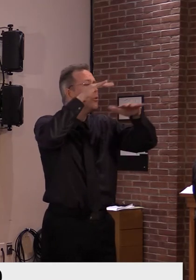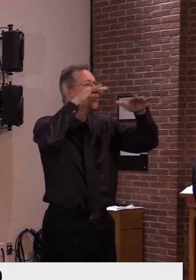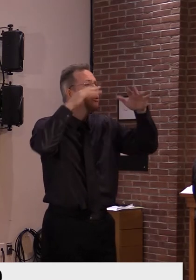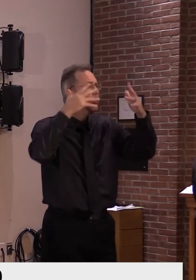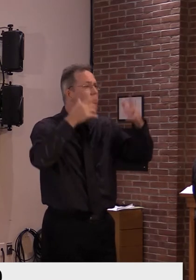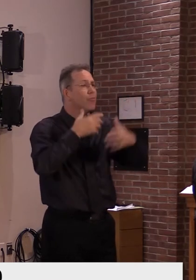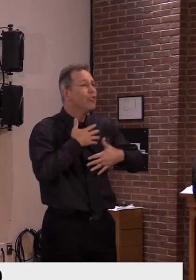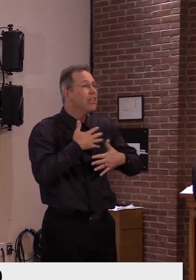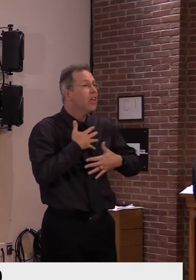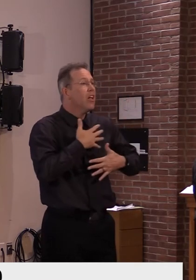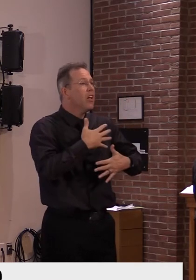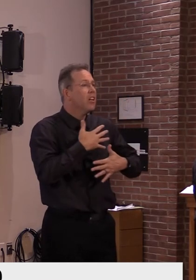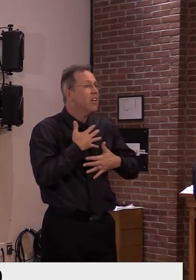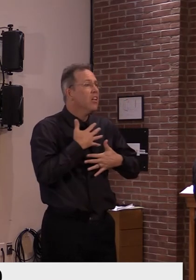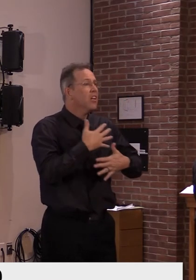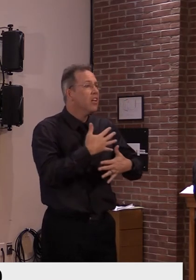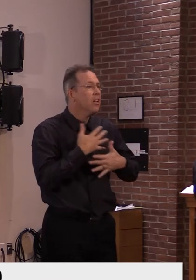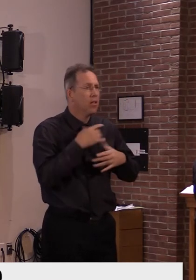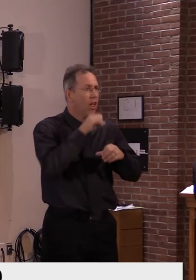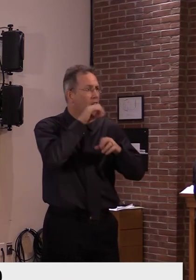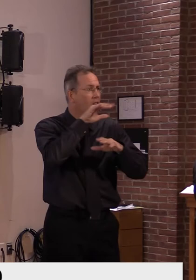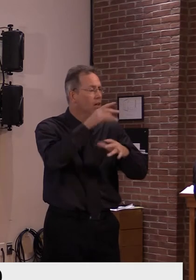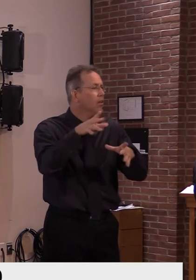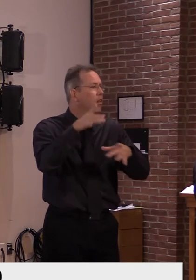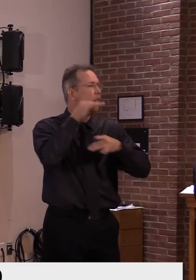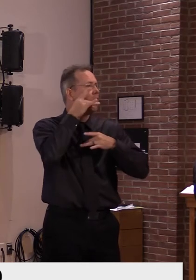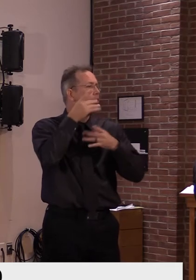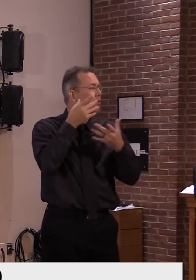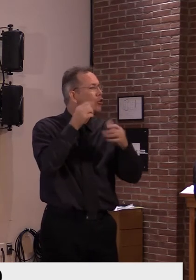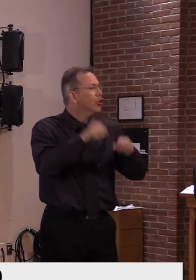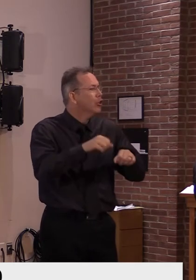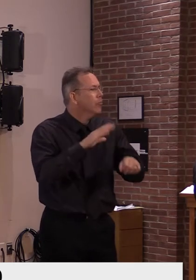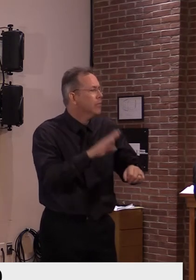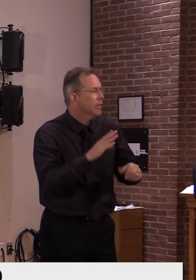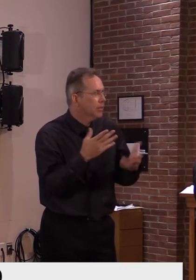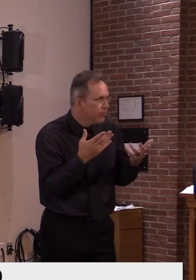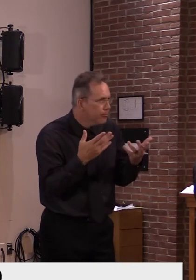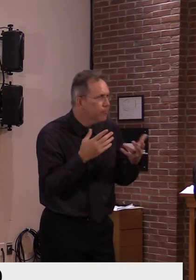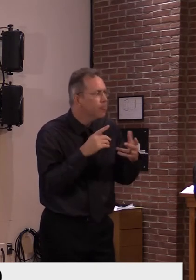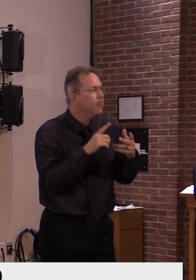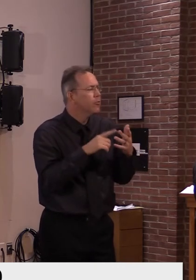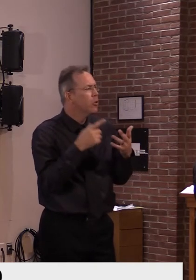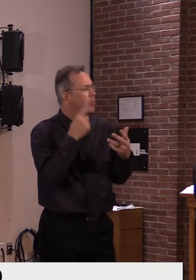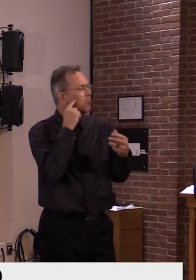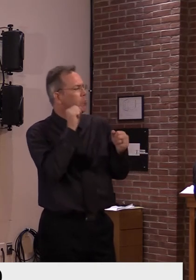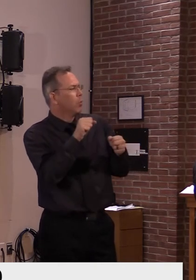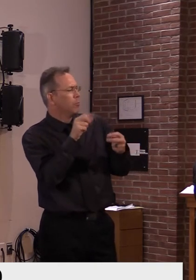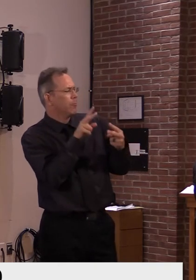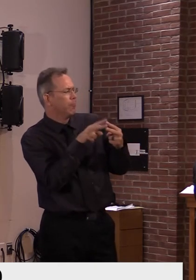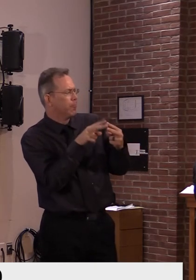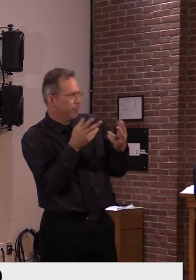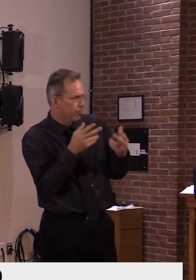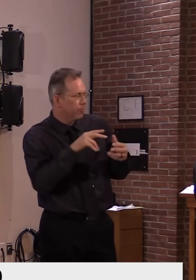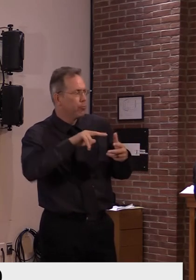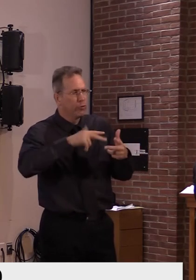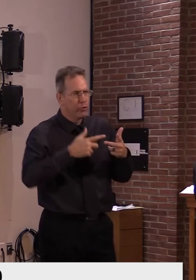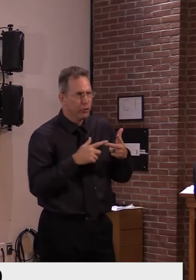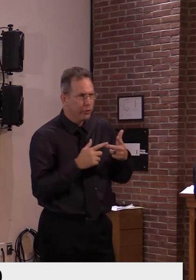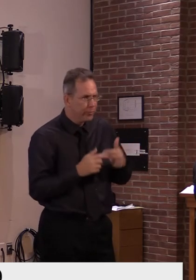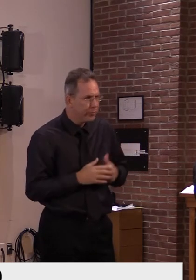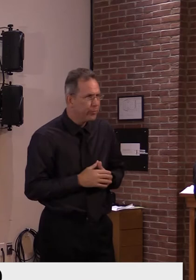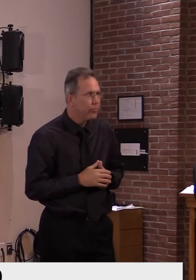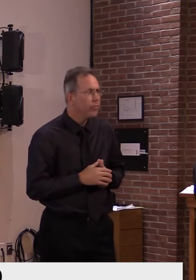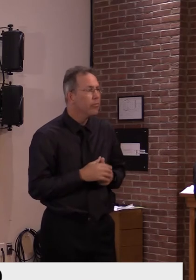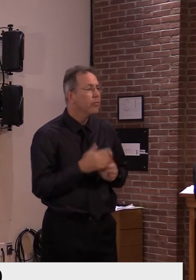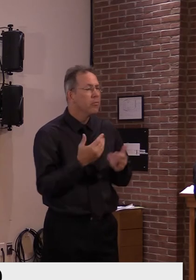Thirdly, there's some emerging literature, and it's not final yet, but it's all in the same direction, showing that in places